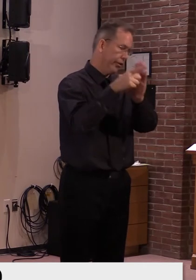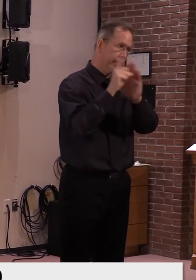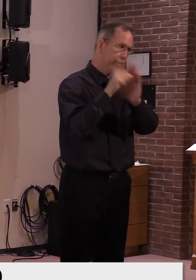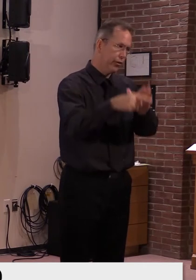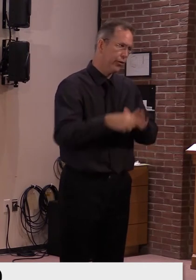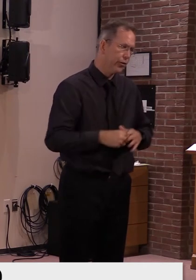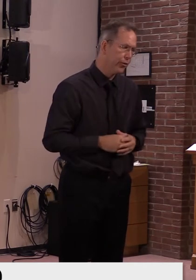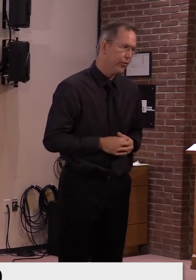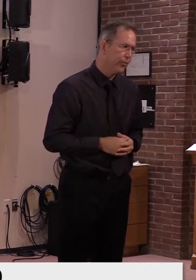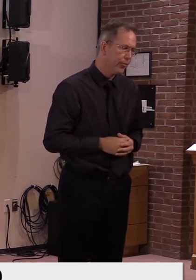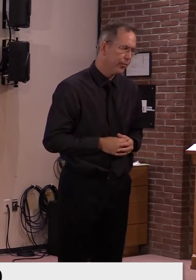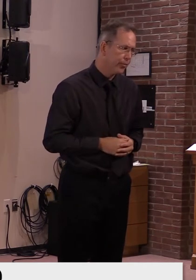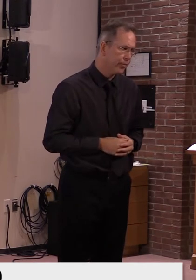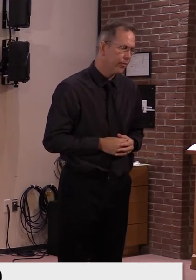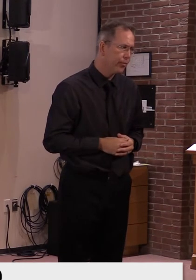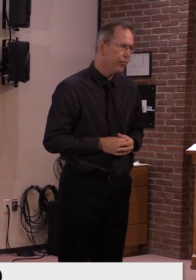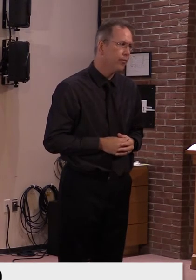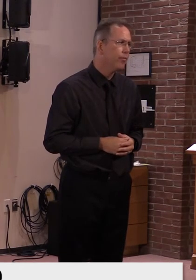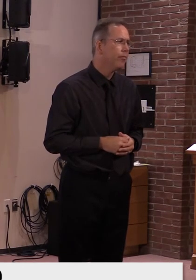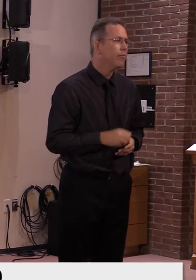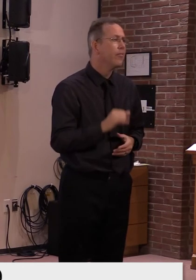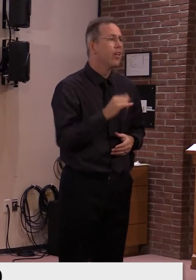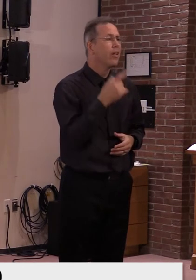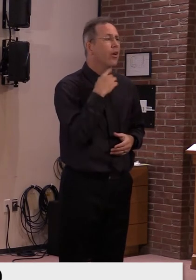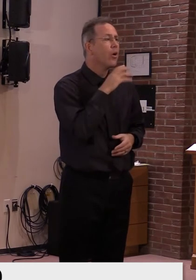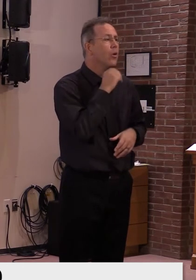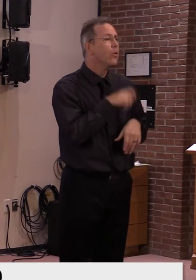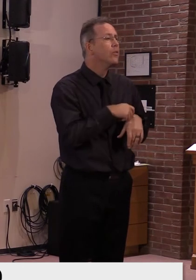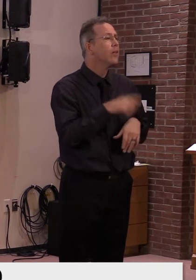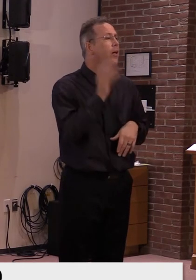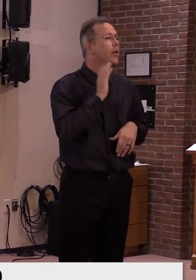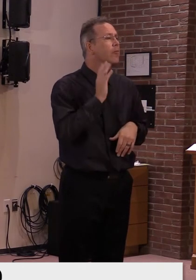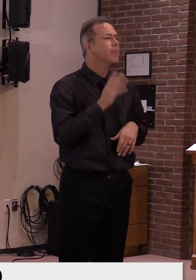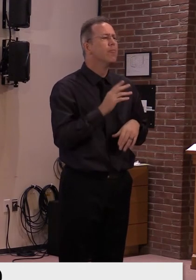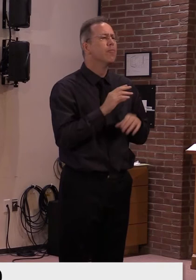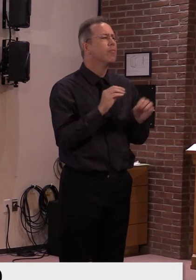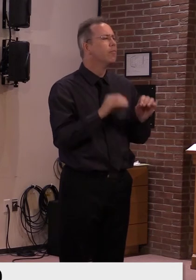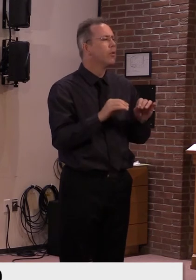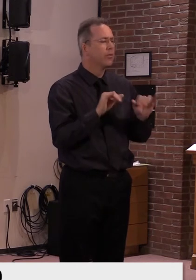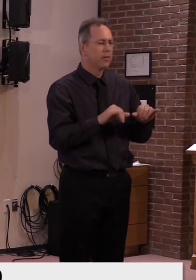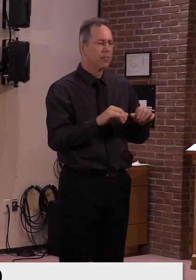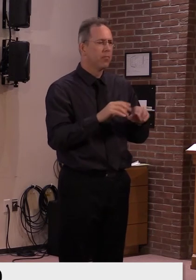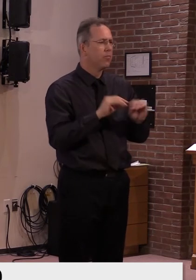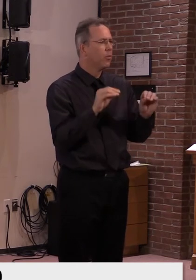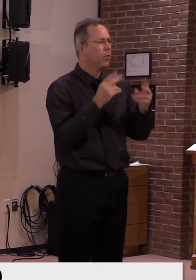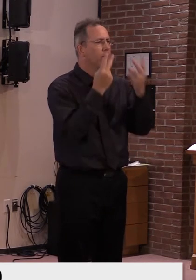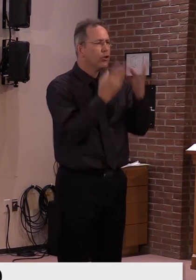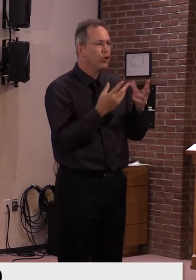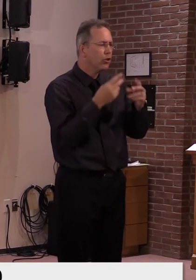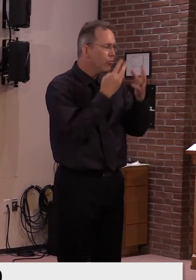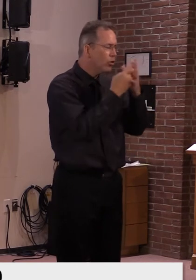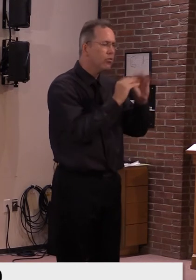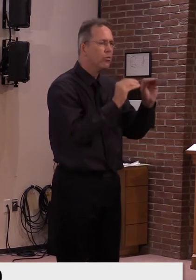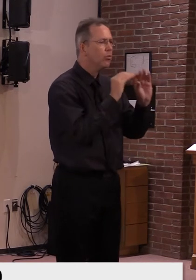visitation was, uh, before. So I would expect it, it, it's still going to be a while.